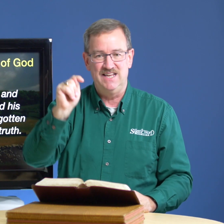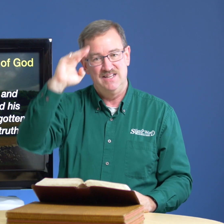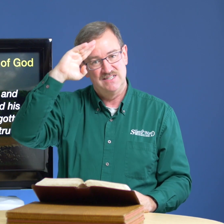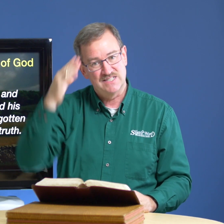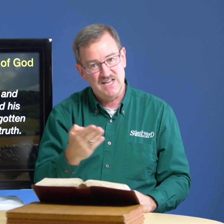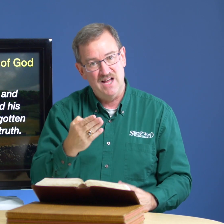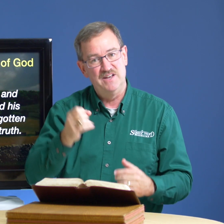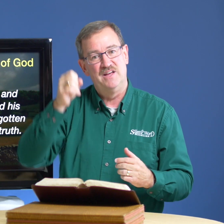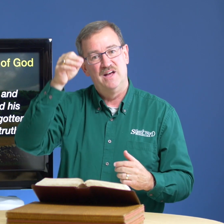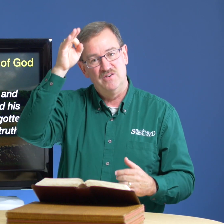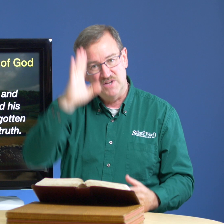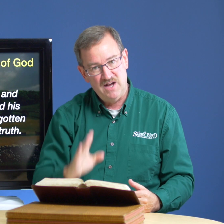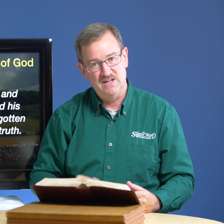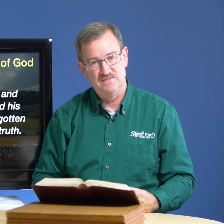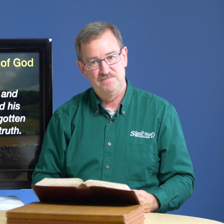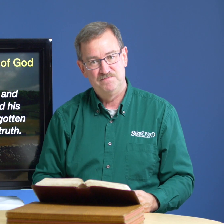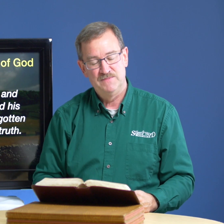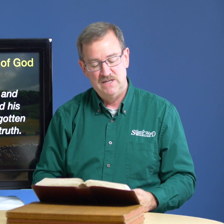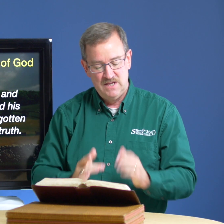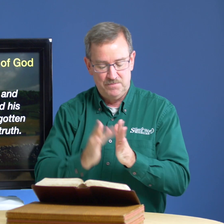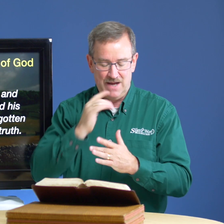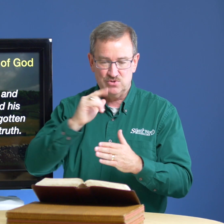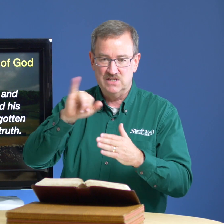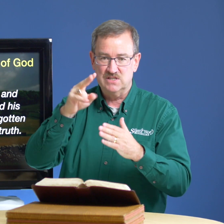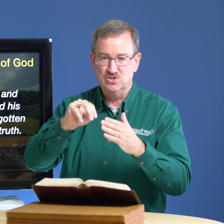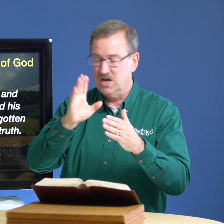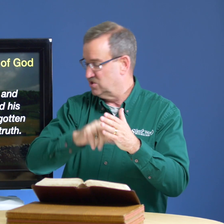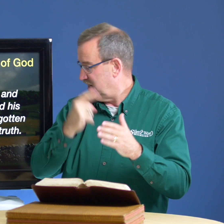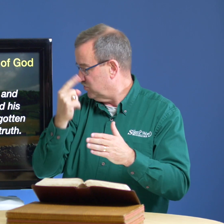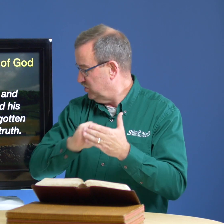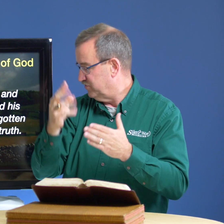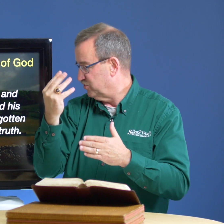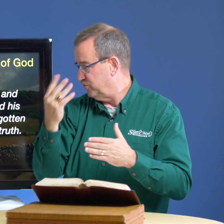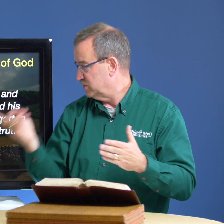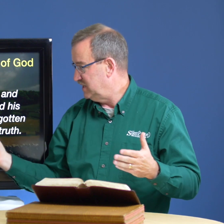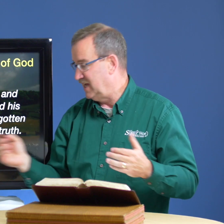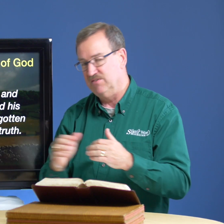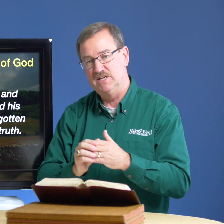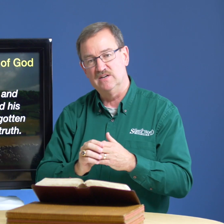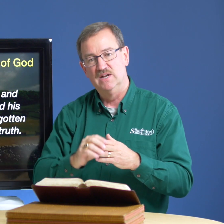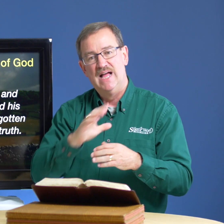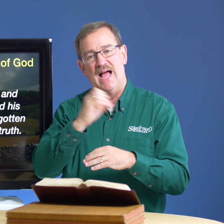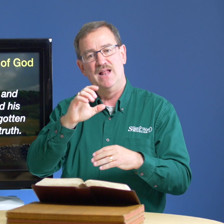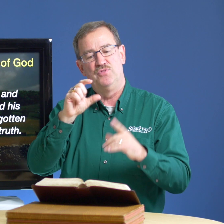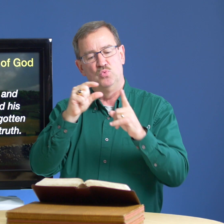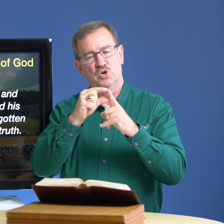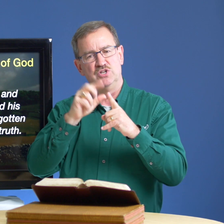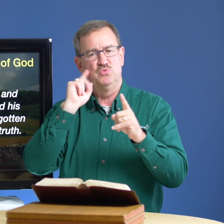son of god the bible says in john chapter 1 verse 14 i have it here and the word you